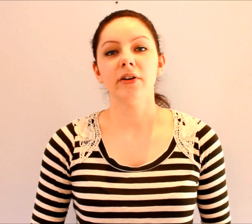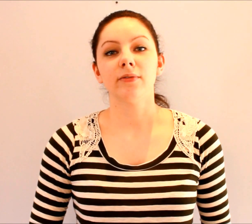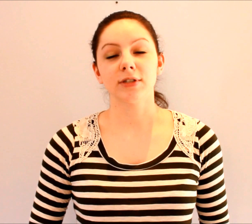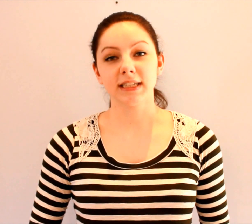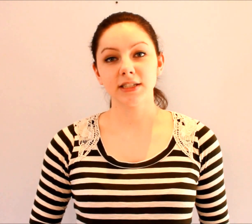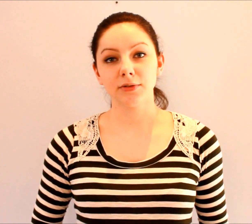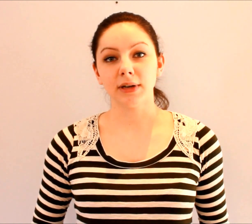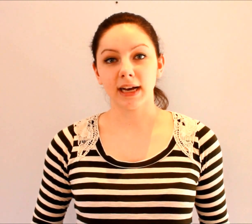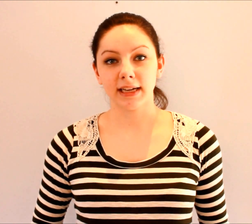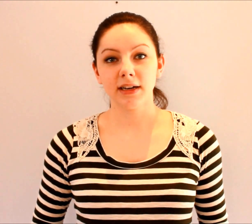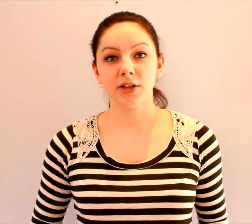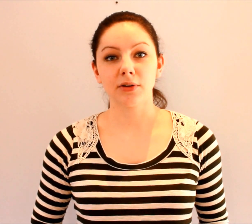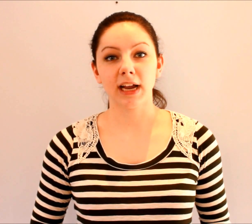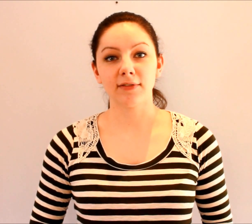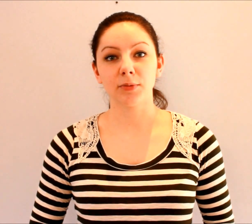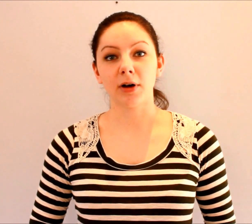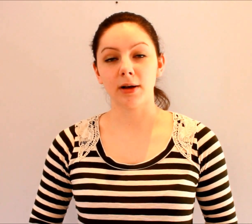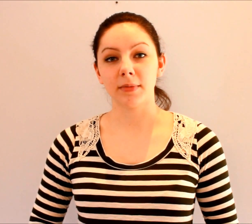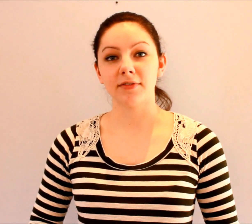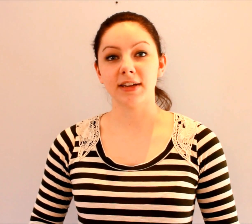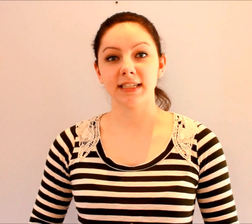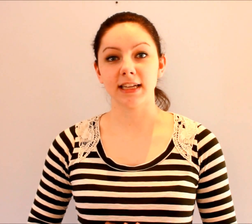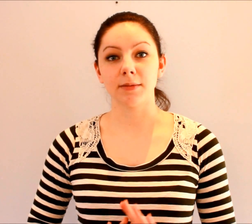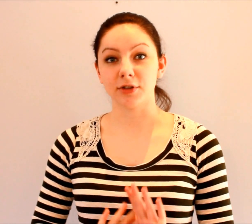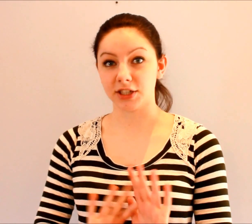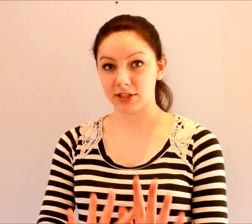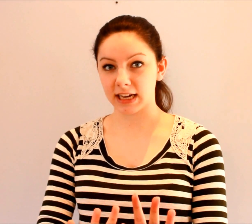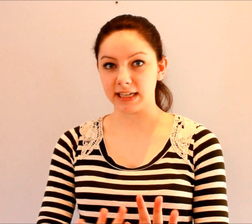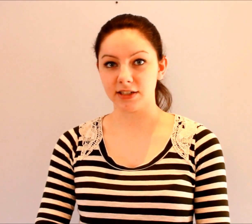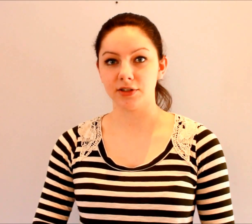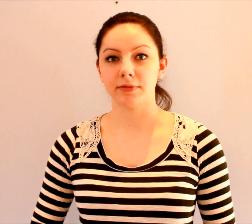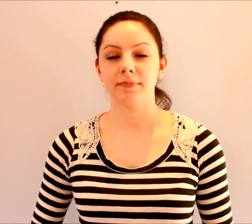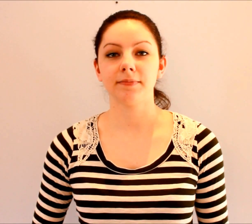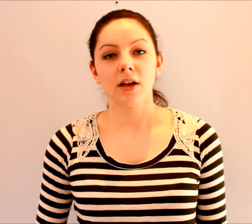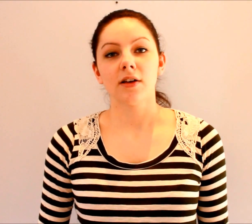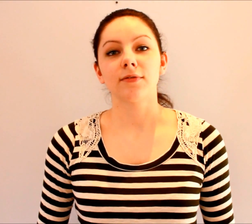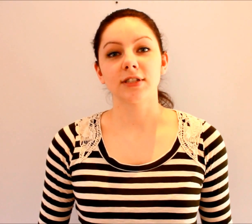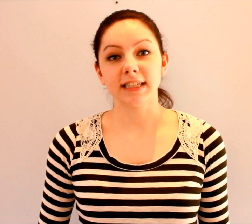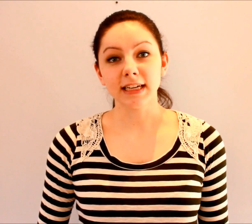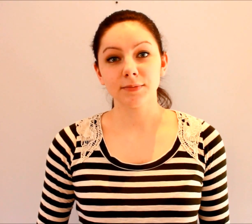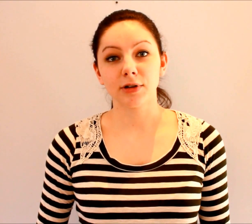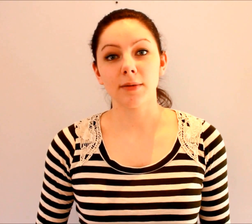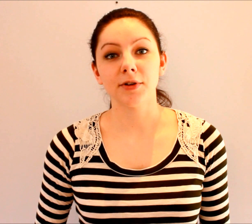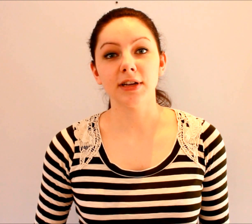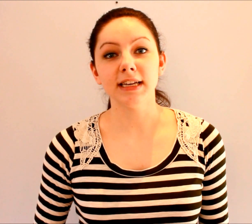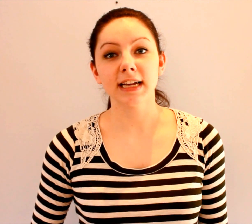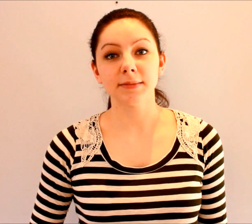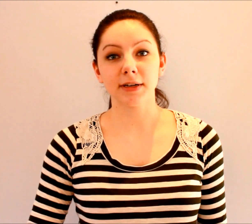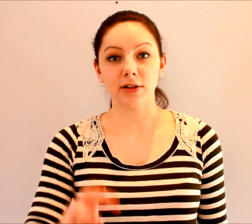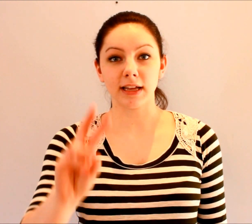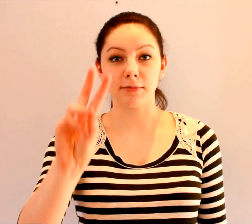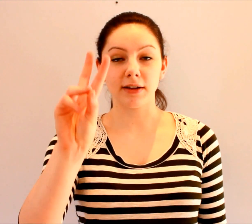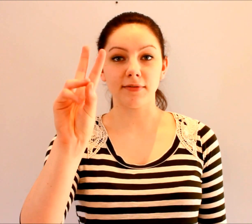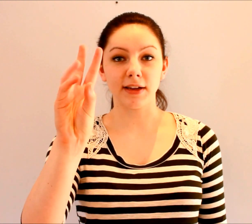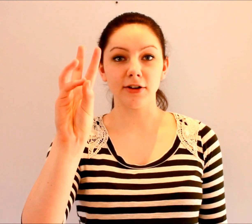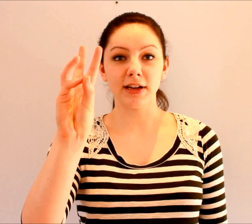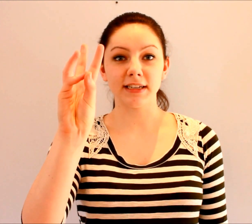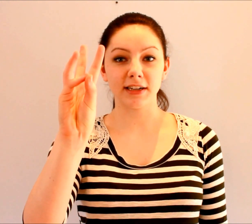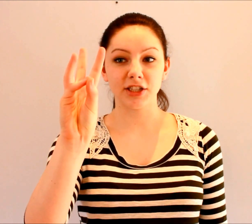For six through nine, you're going to have your palm facing the person you're signing to. For six, put up your index, middle and ring finger and touch